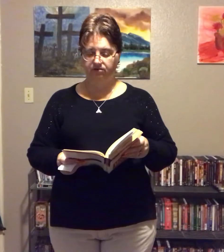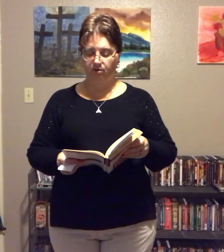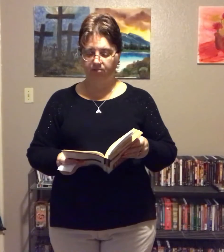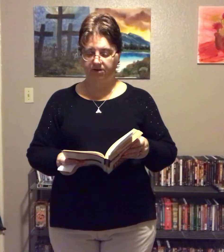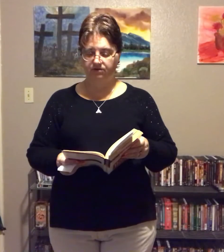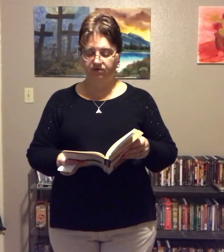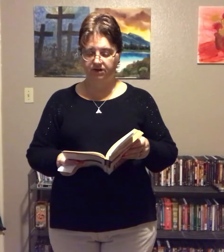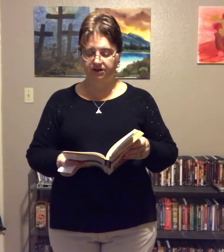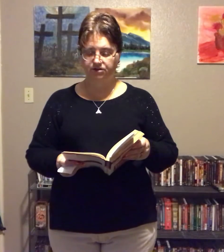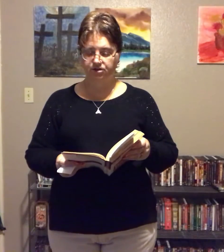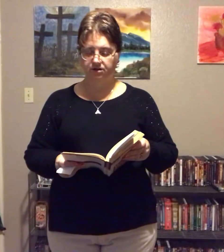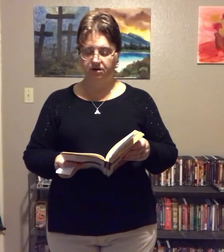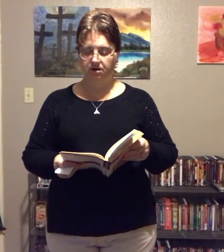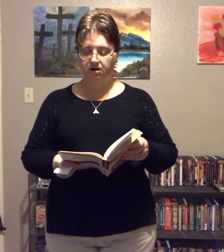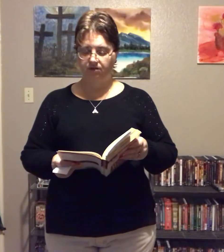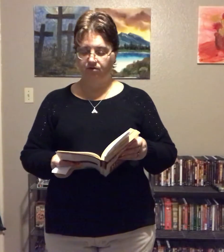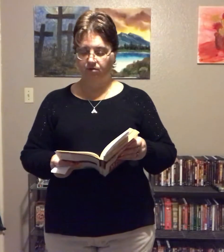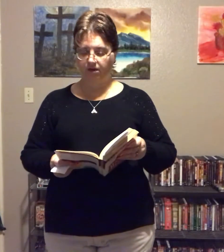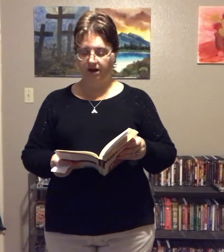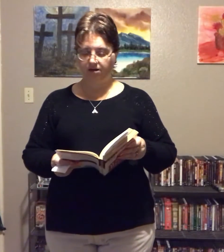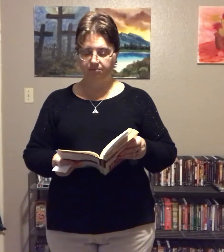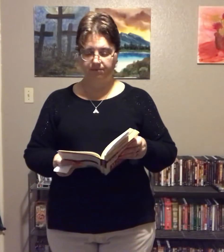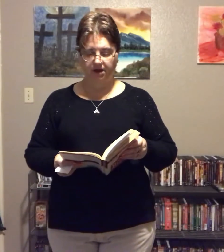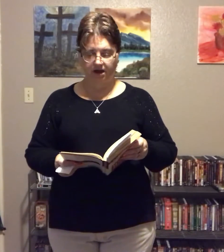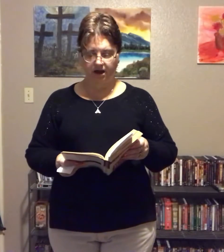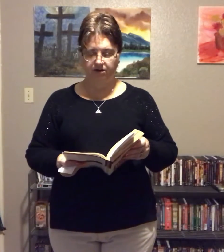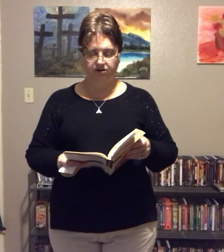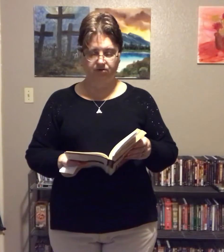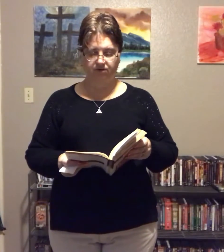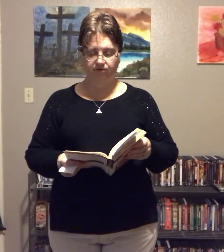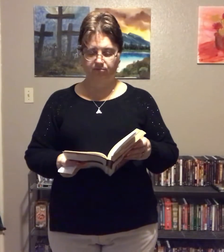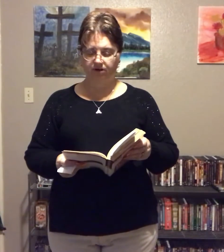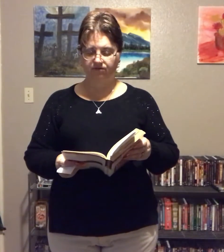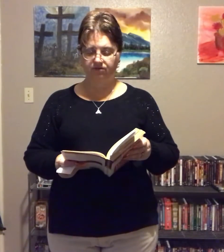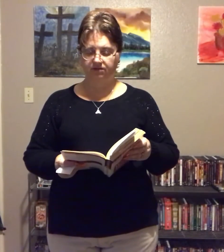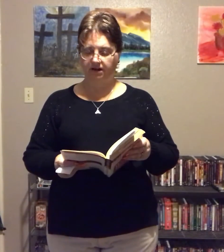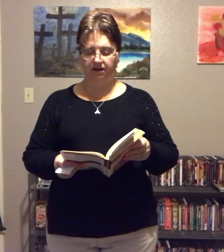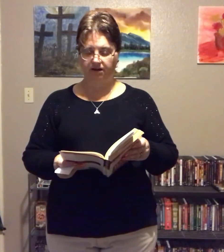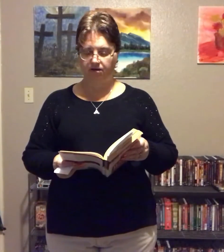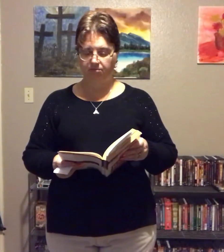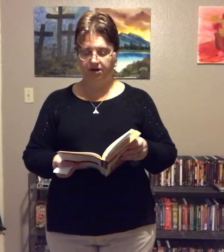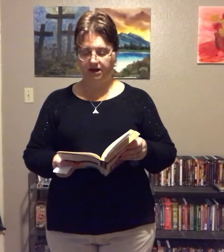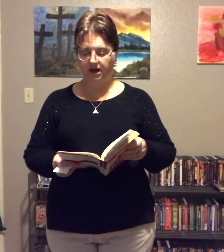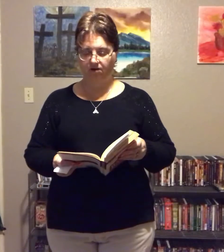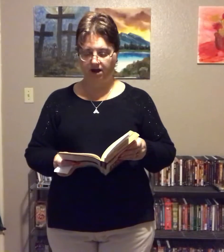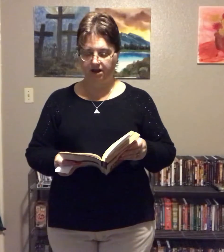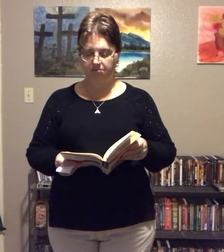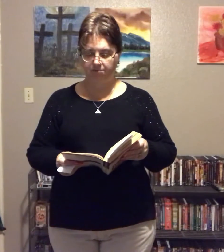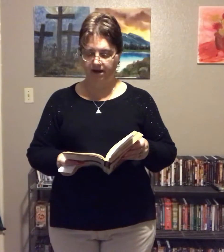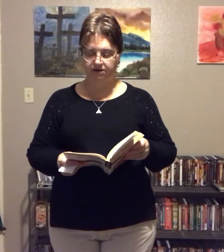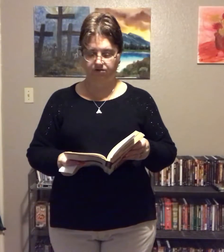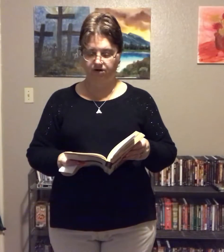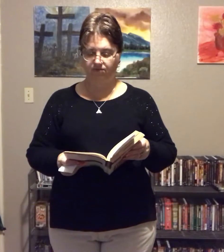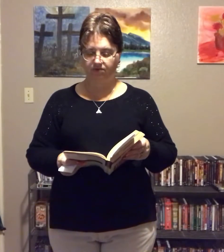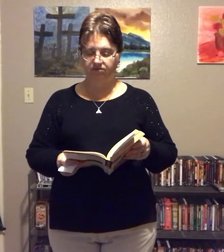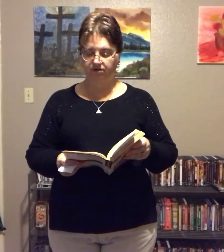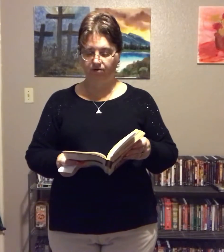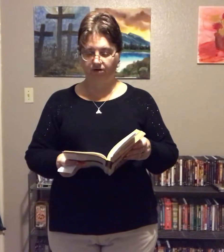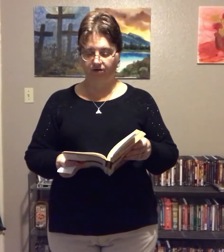a small piece for lunch. For a while, I ate a donut for breakfast daily, but now I am back to craving cereal.